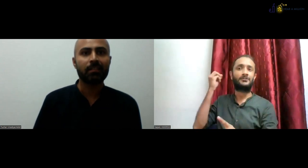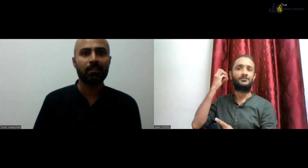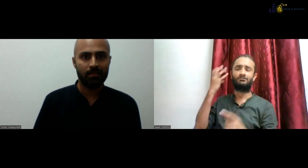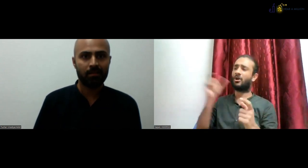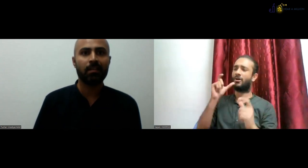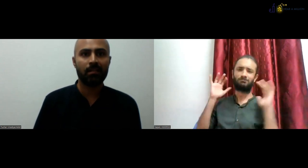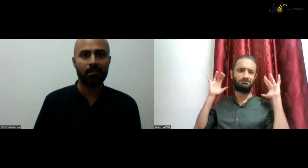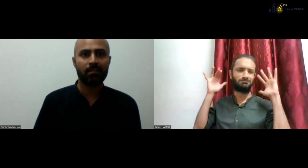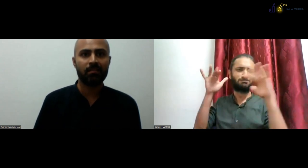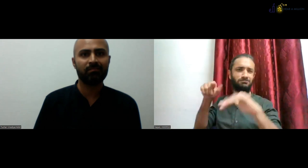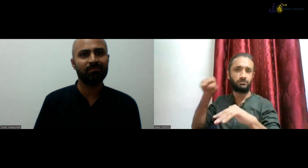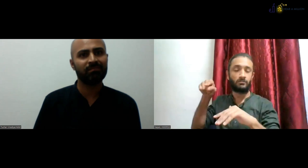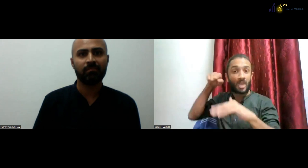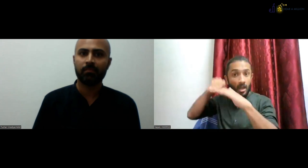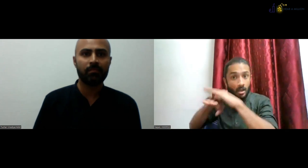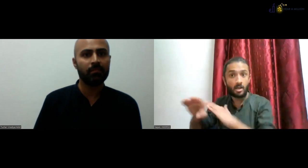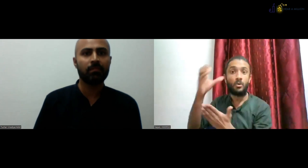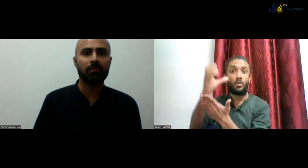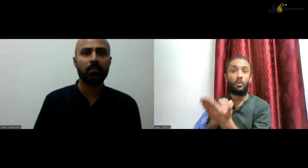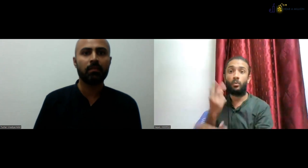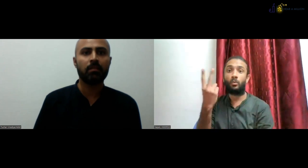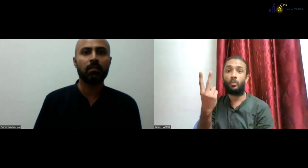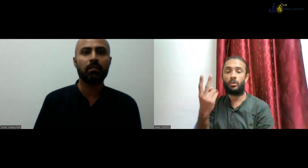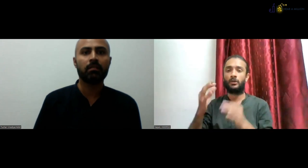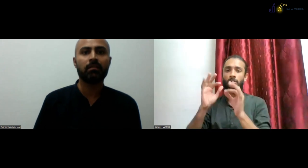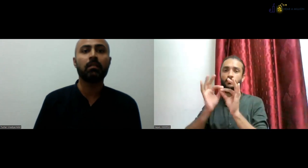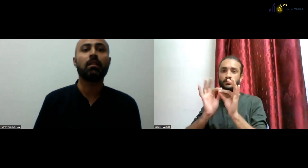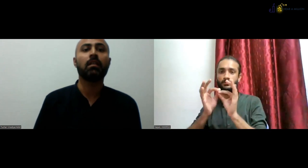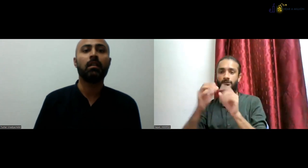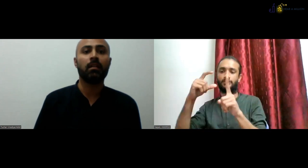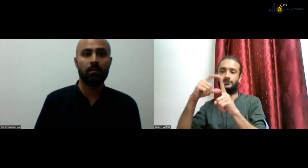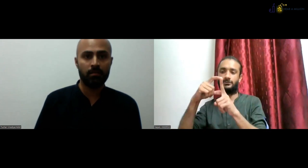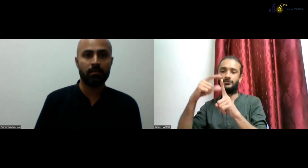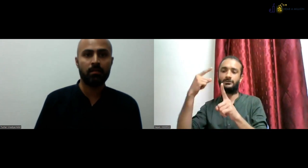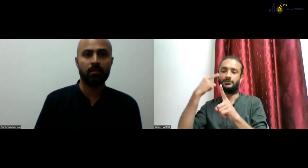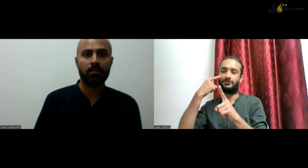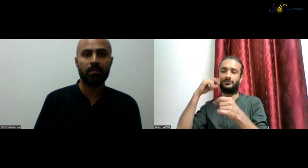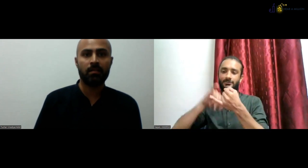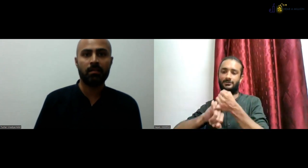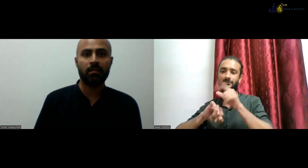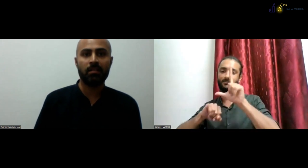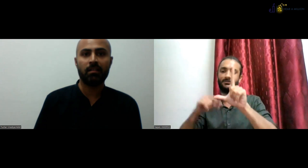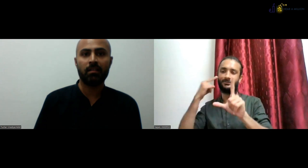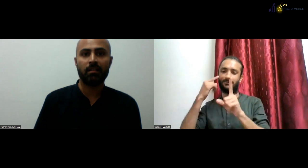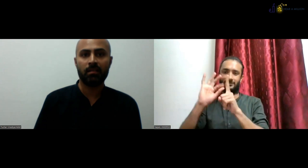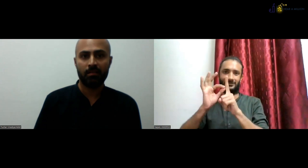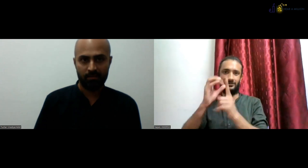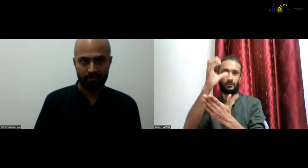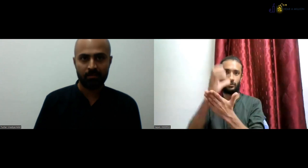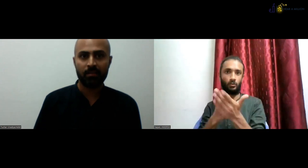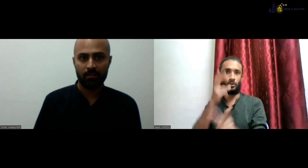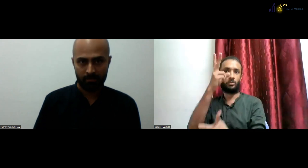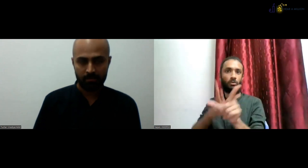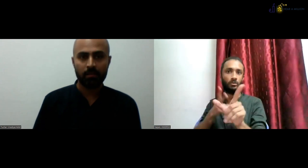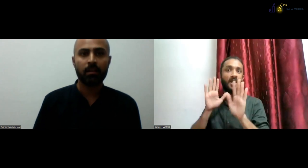but never has an institute or never has a university offered a sign language program. So, the MDU is